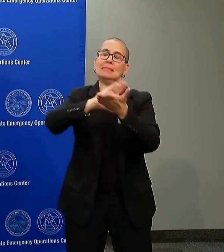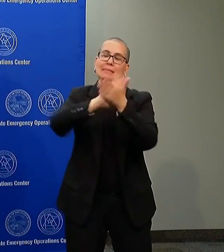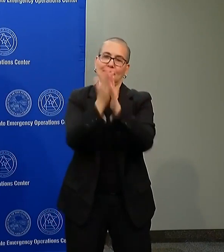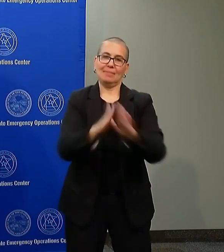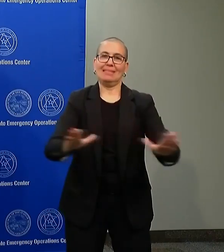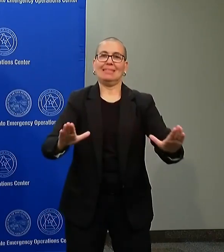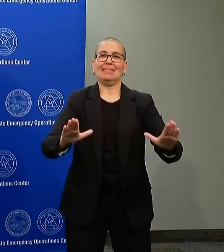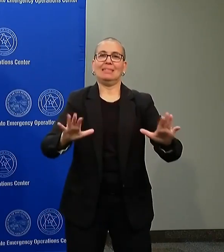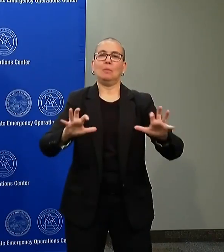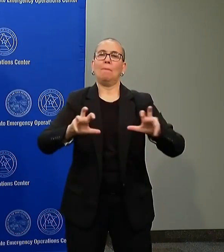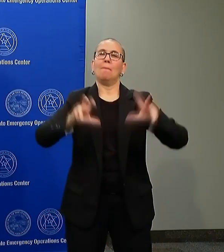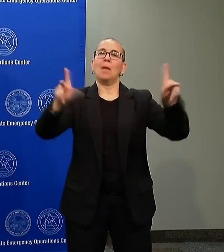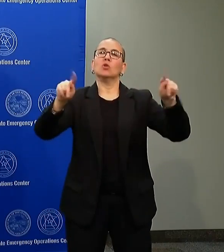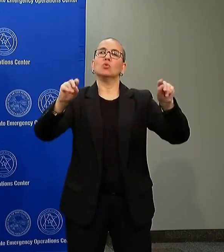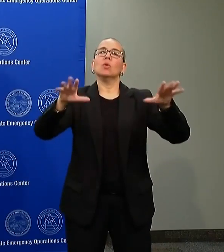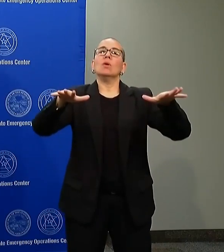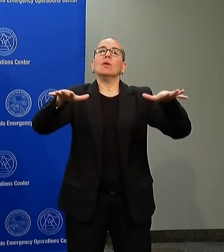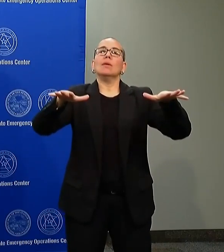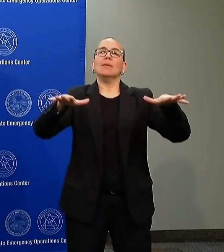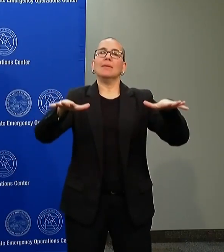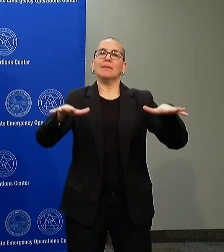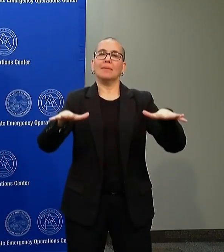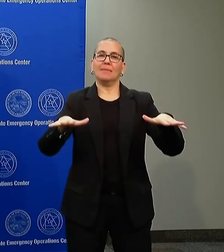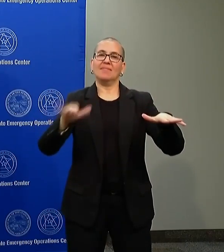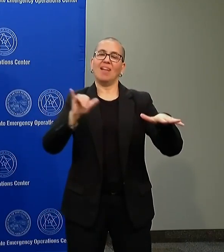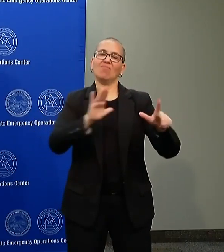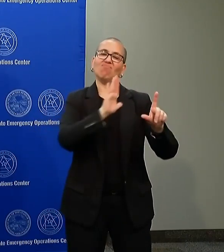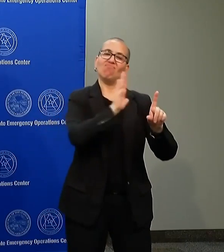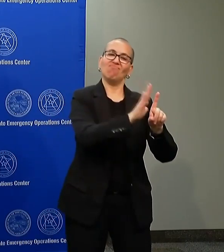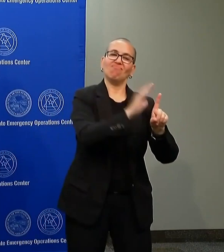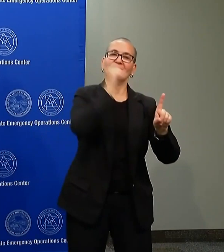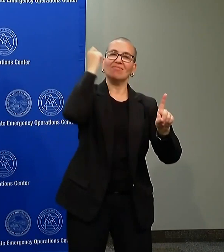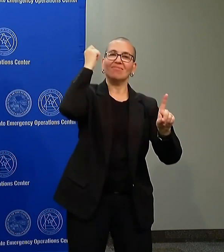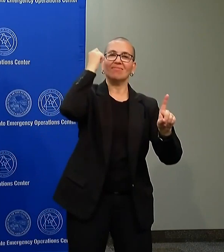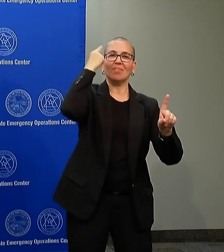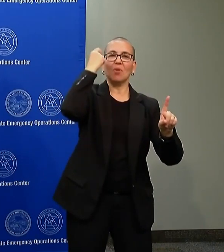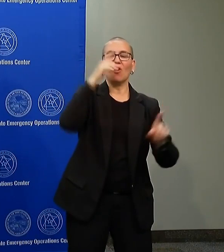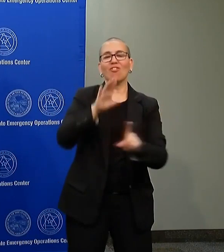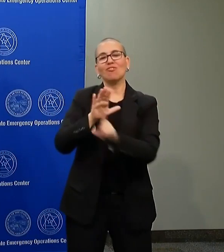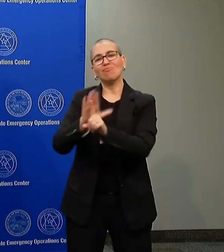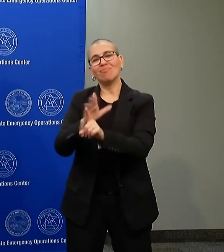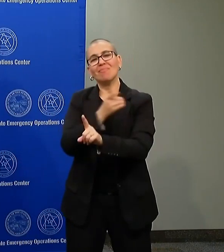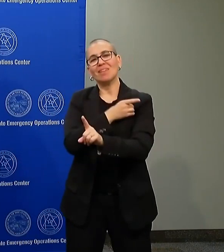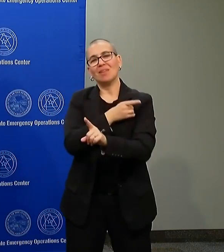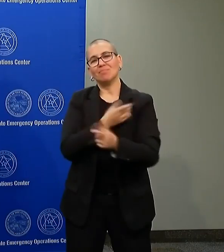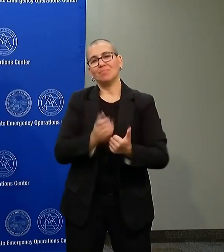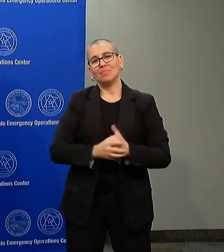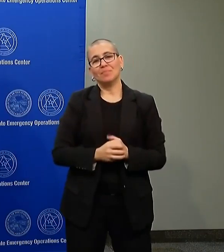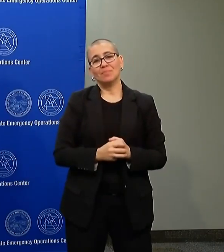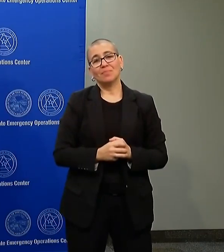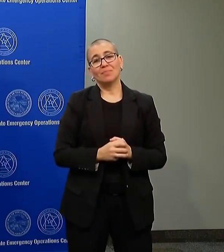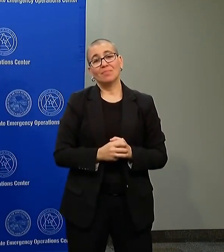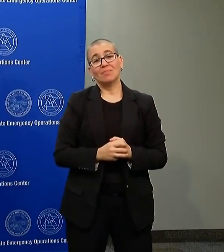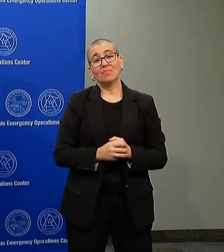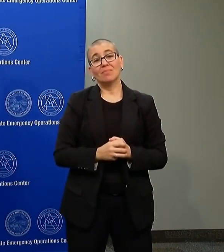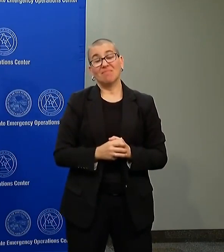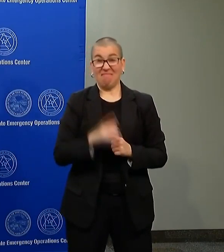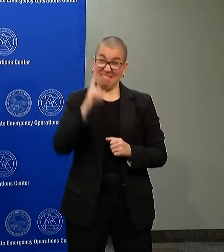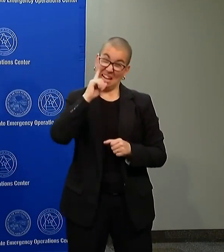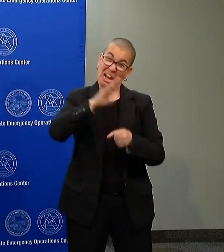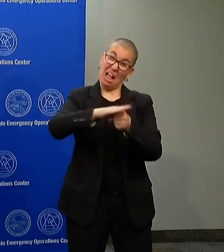But even that's not enough. As Governor Walz just laid out. We had a conversation with Secretary of Defense